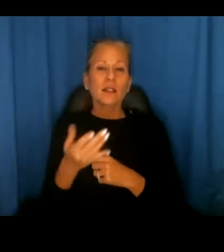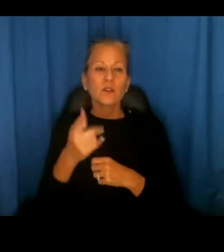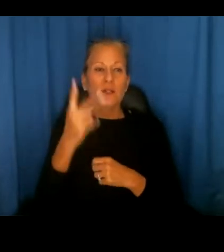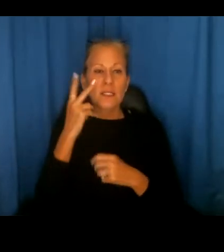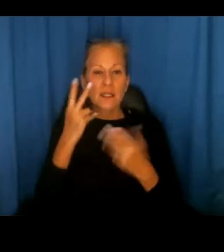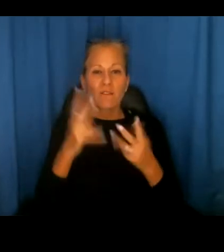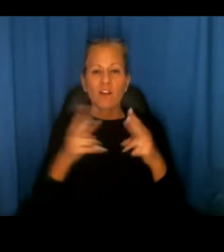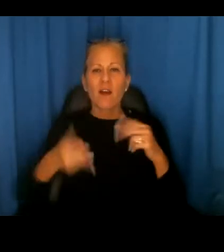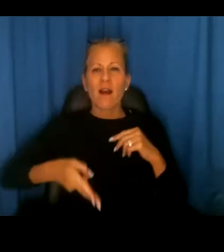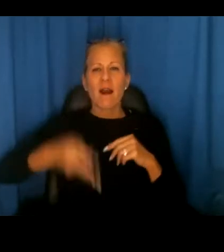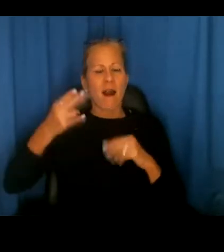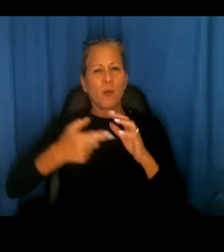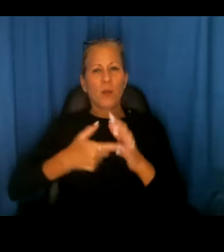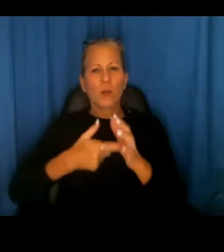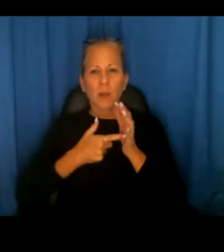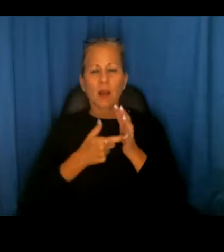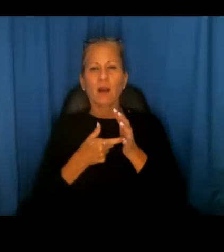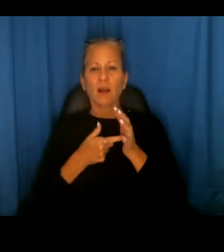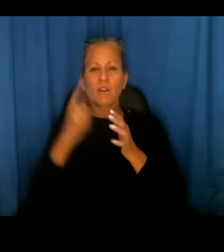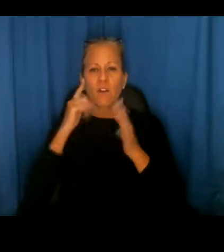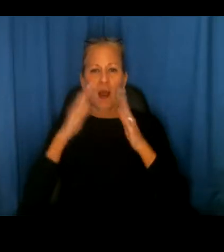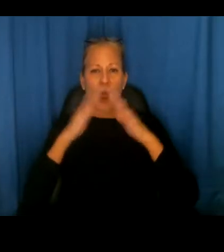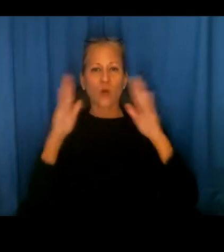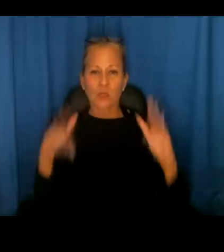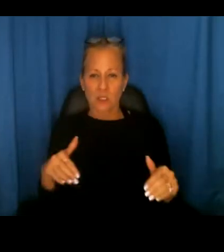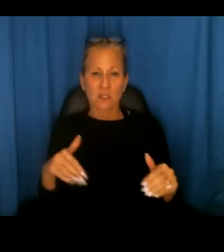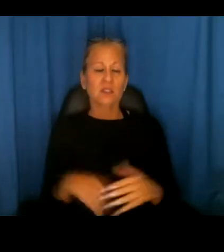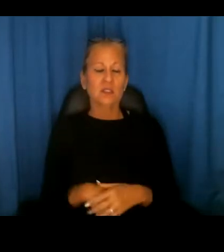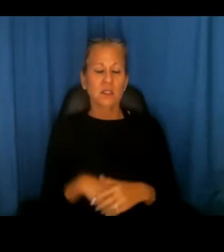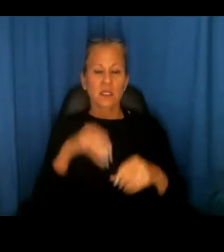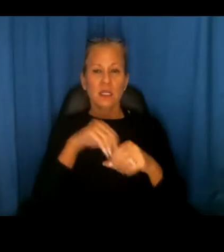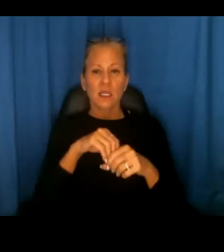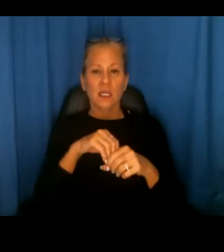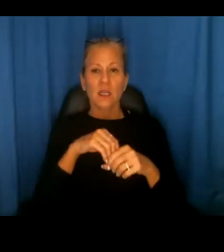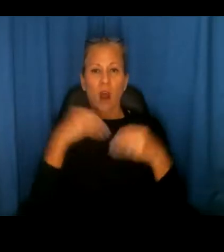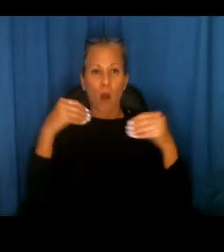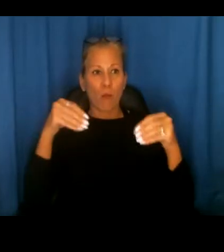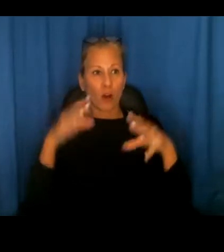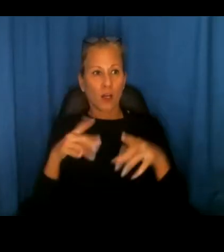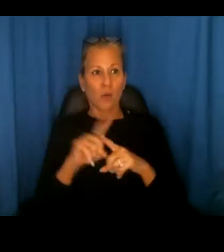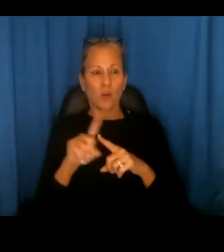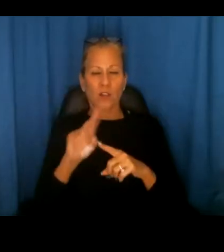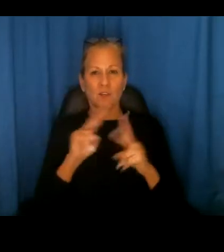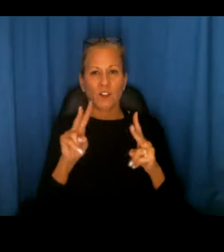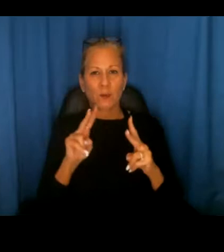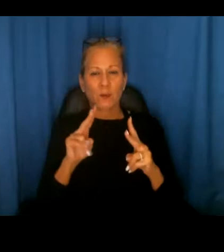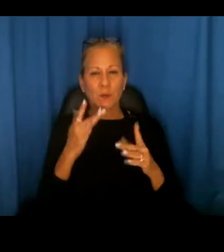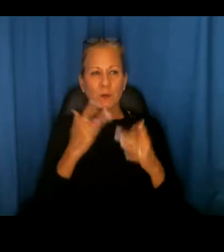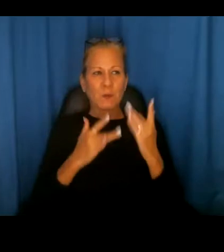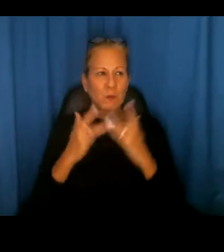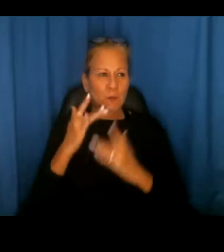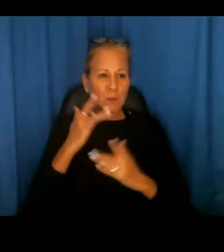seen very high demand for housing, uh, in a market where there's very tight supply.